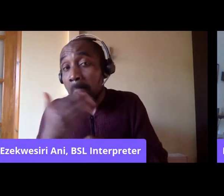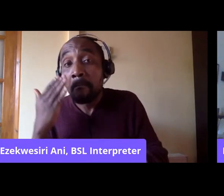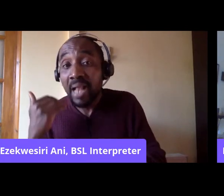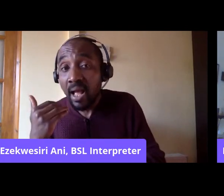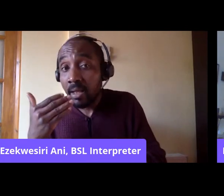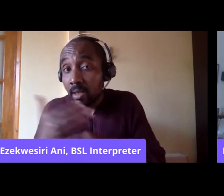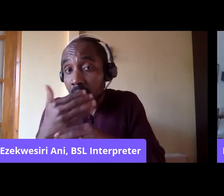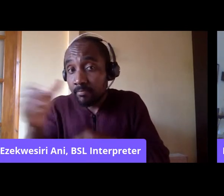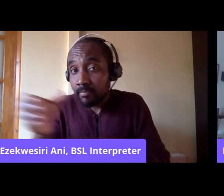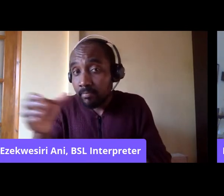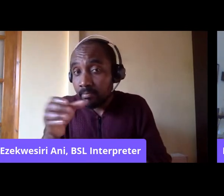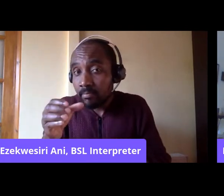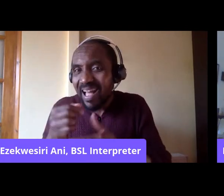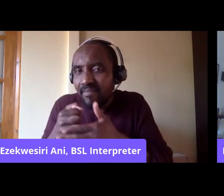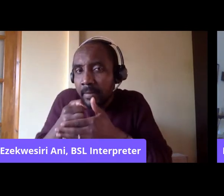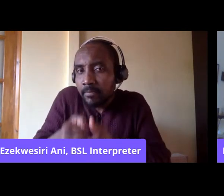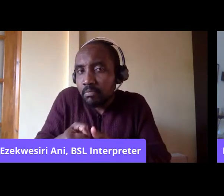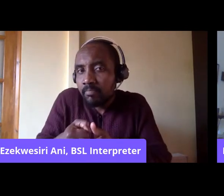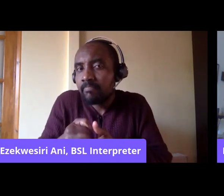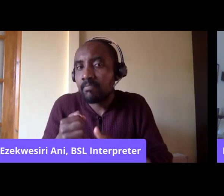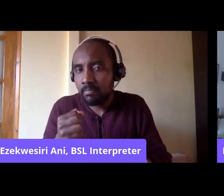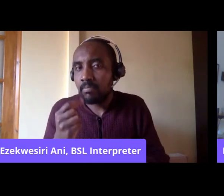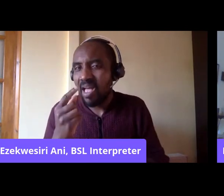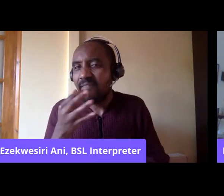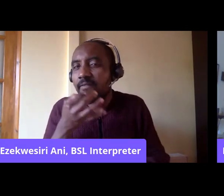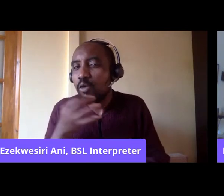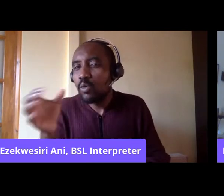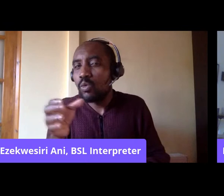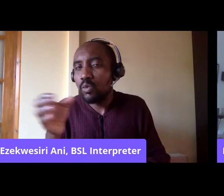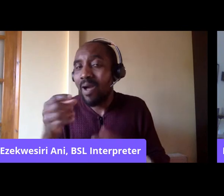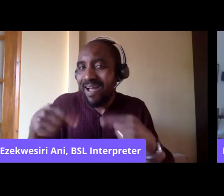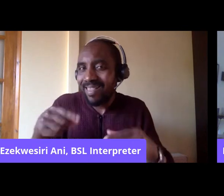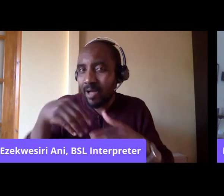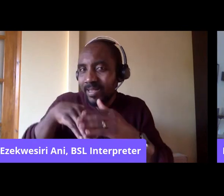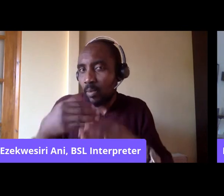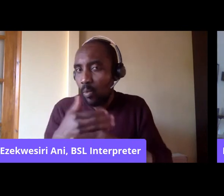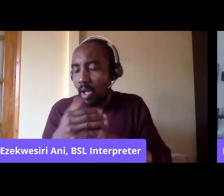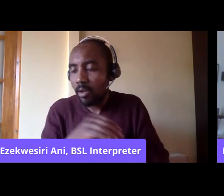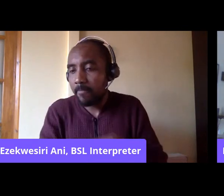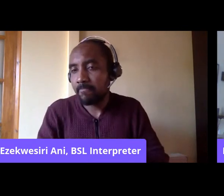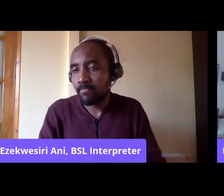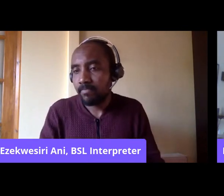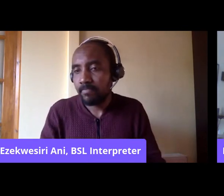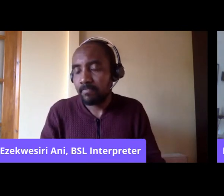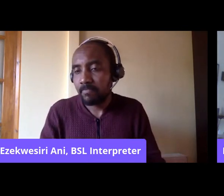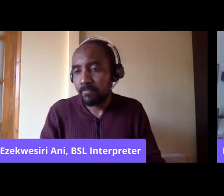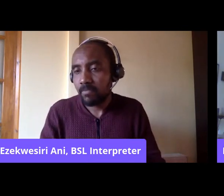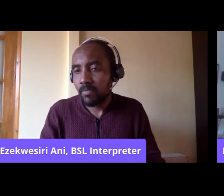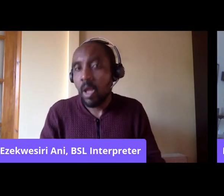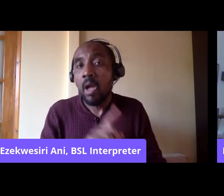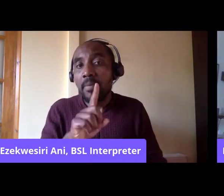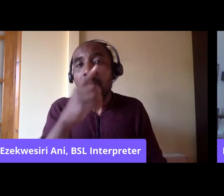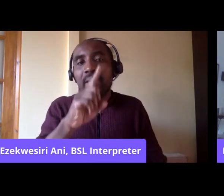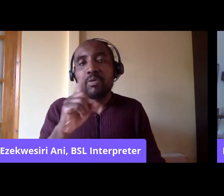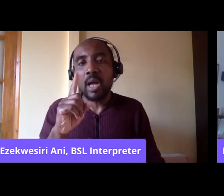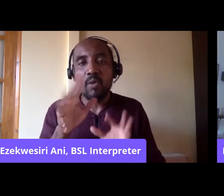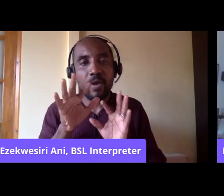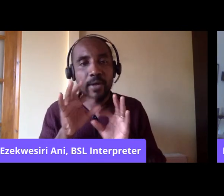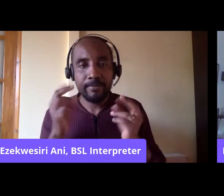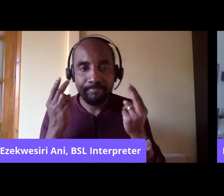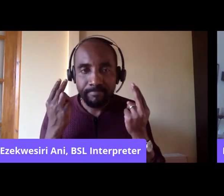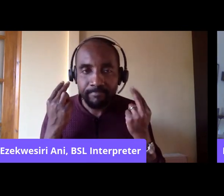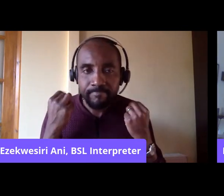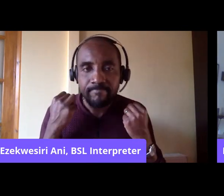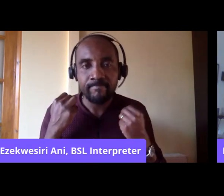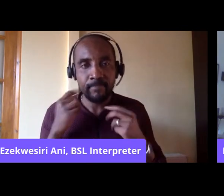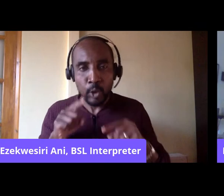in and that it was the people who were not too militant who got the first jobs. And